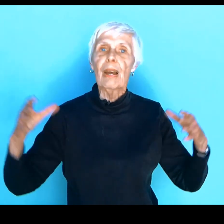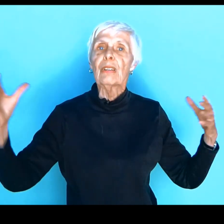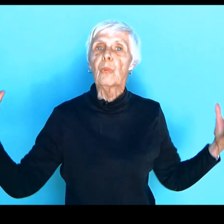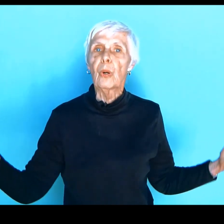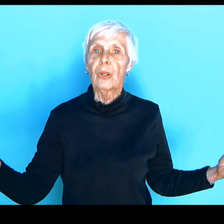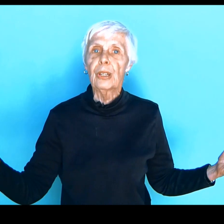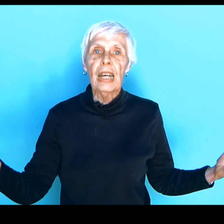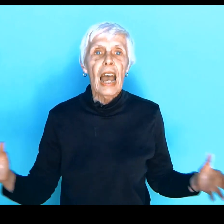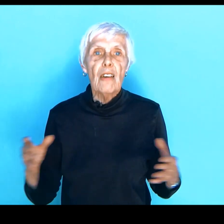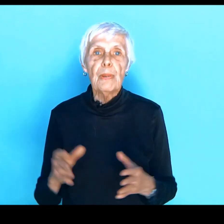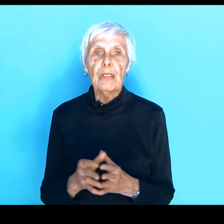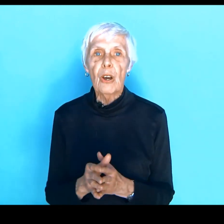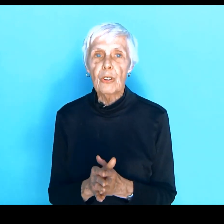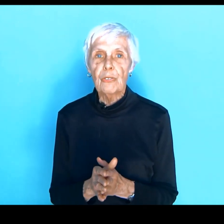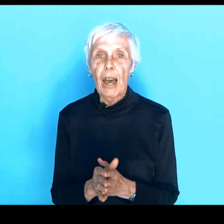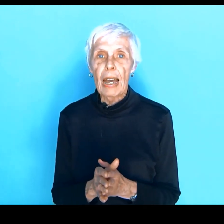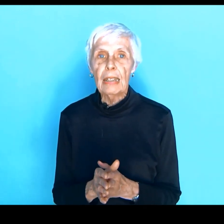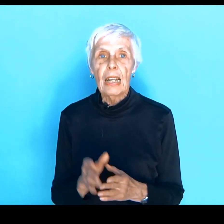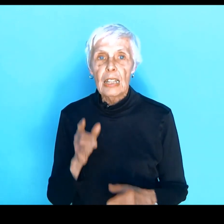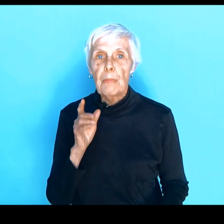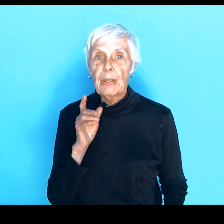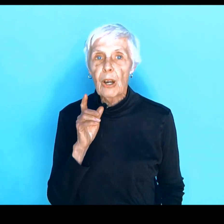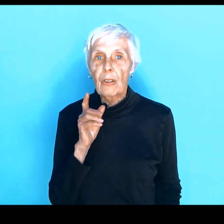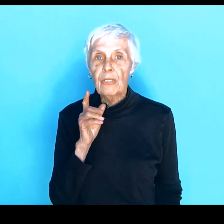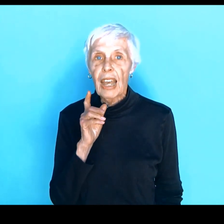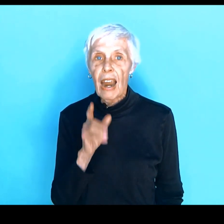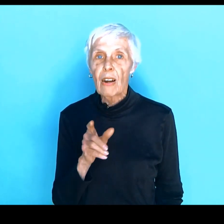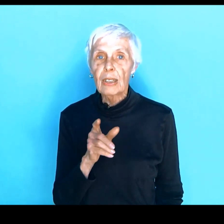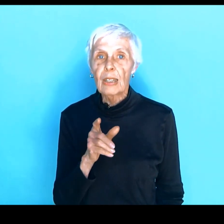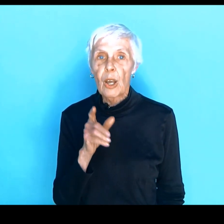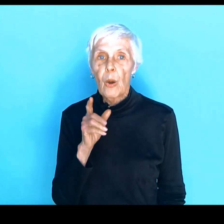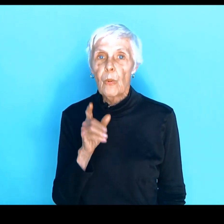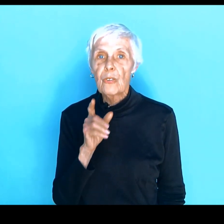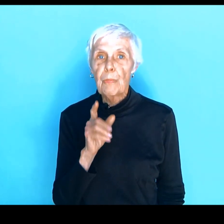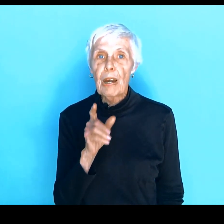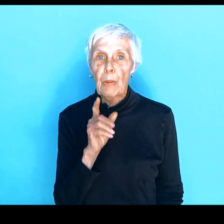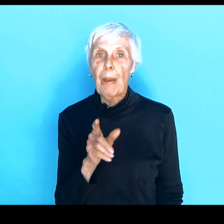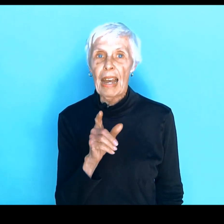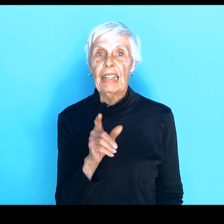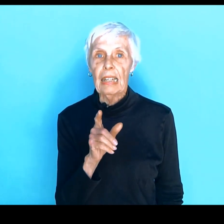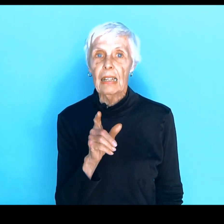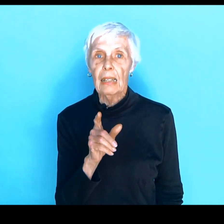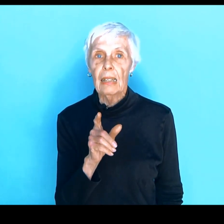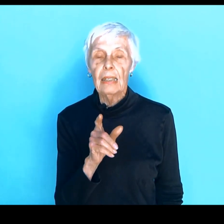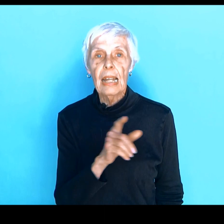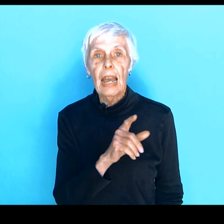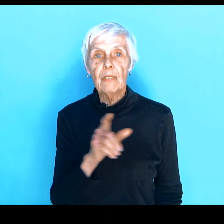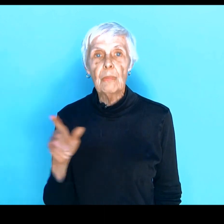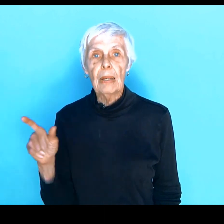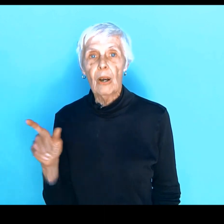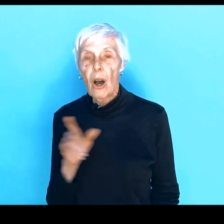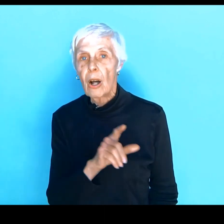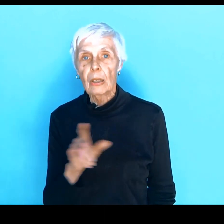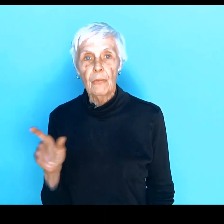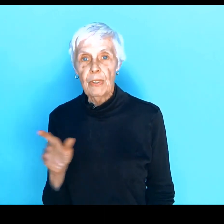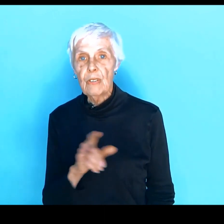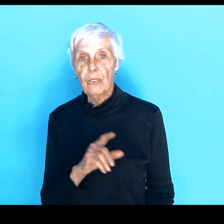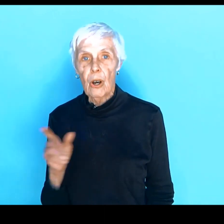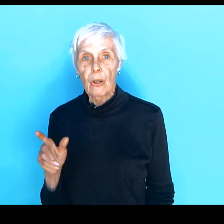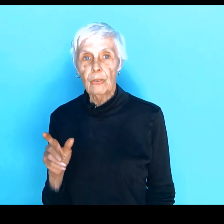around the world have been notified that because Carolyn was barebacking, they have to make all of these calls.